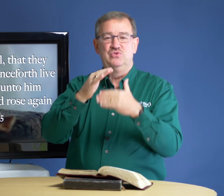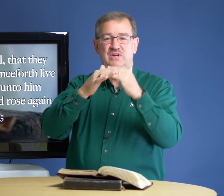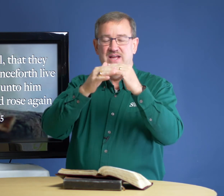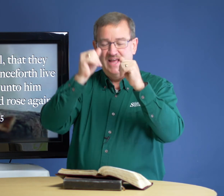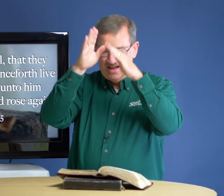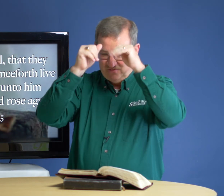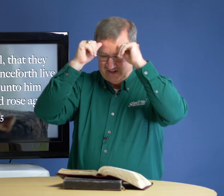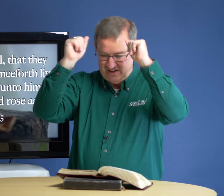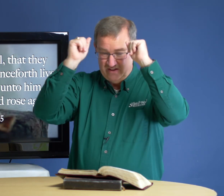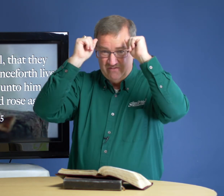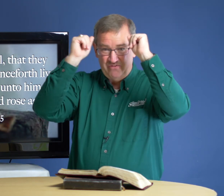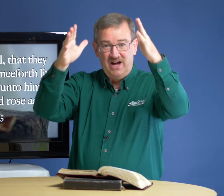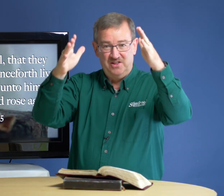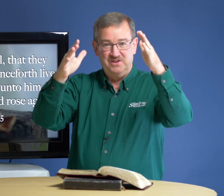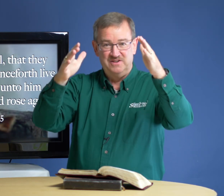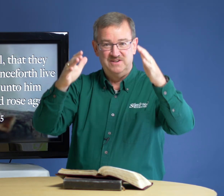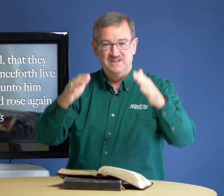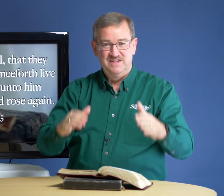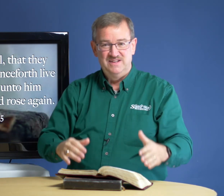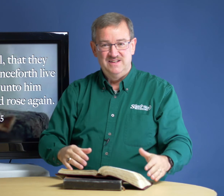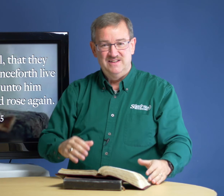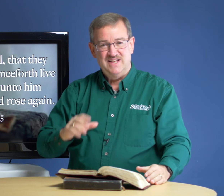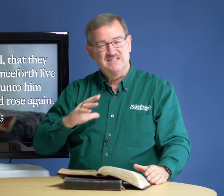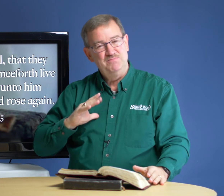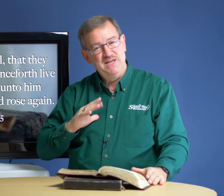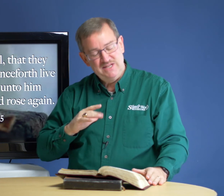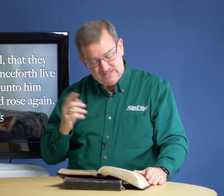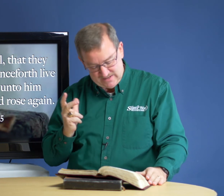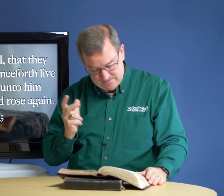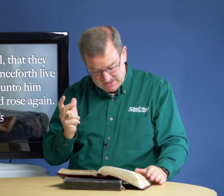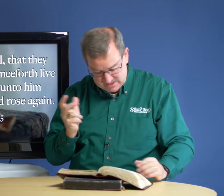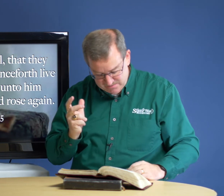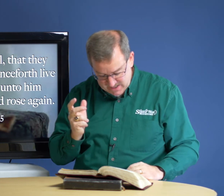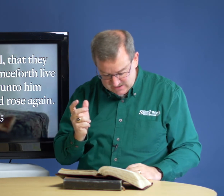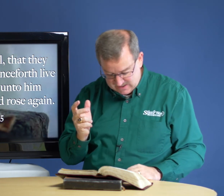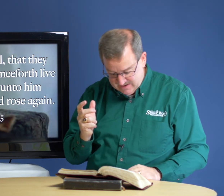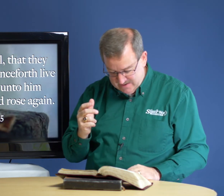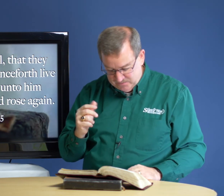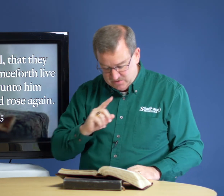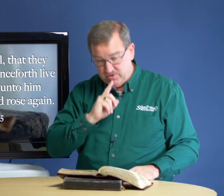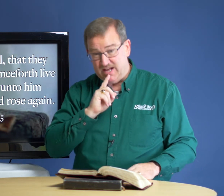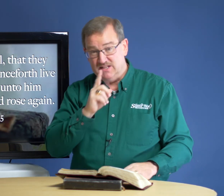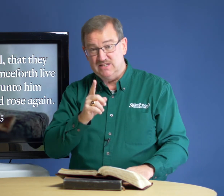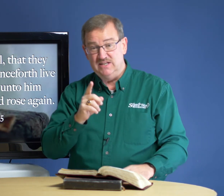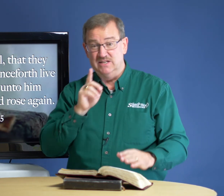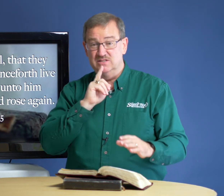heavenly father. That's amazing. It's amazing. The reality is